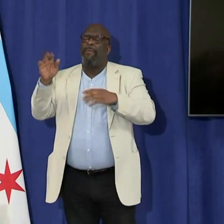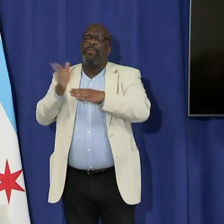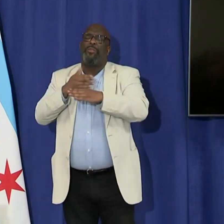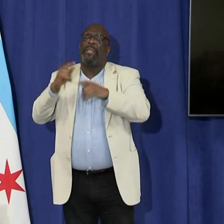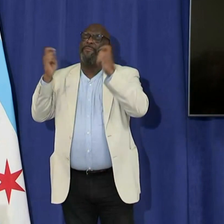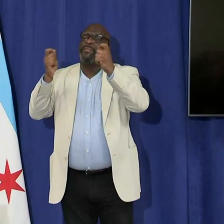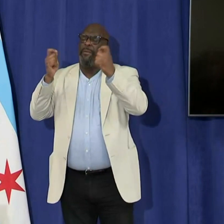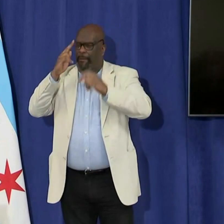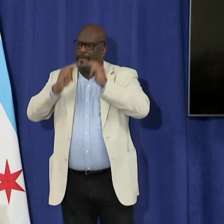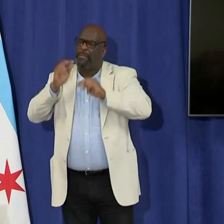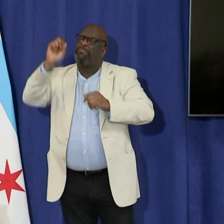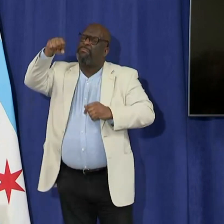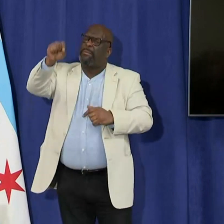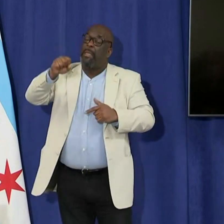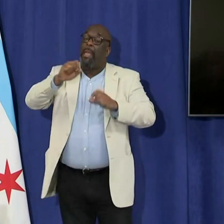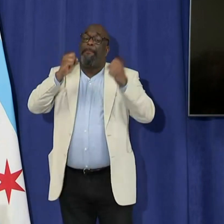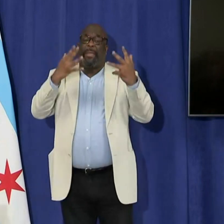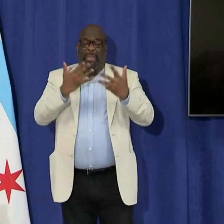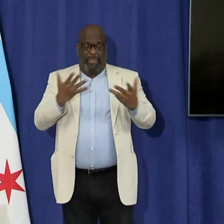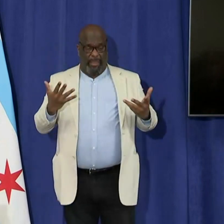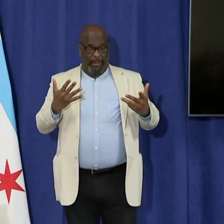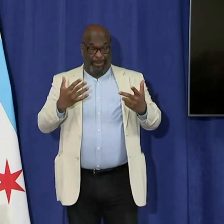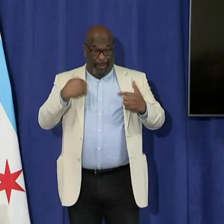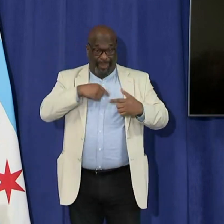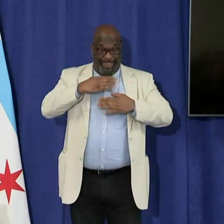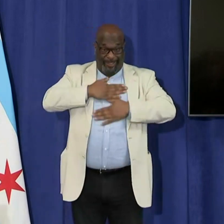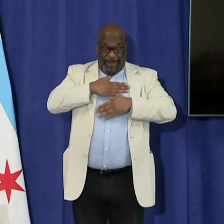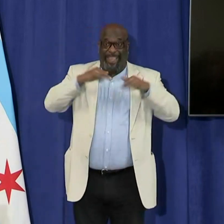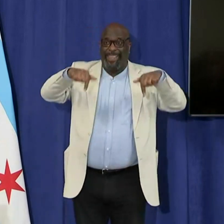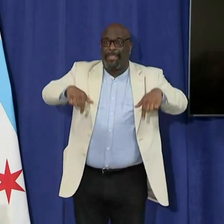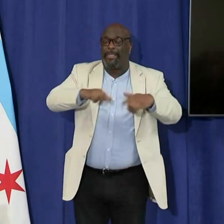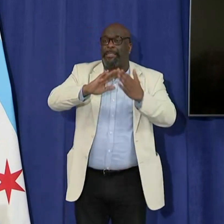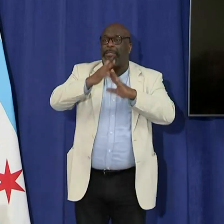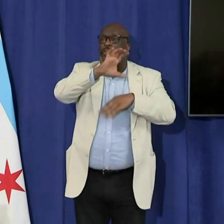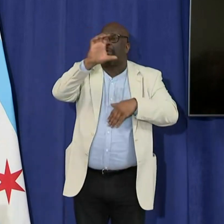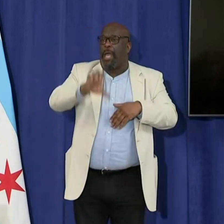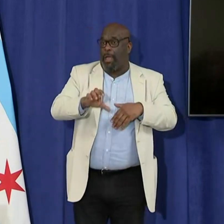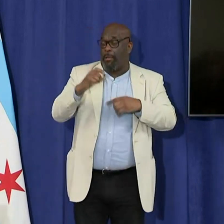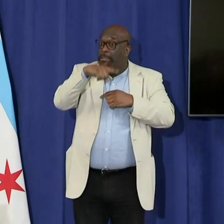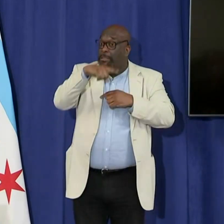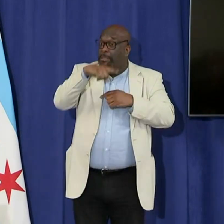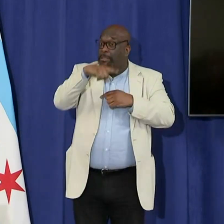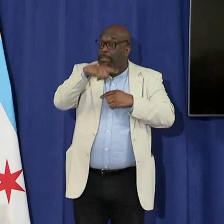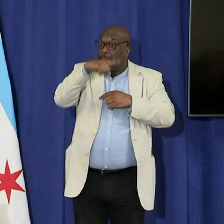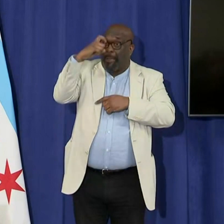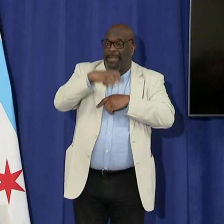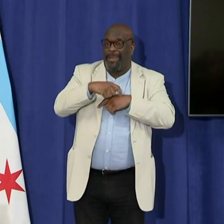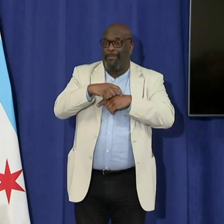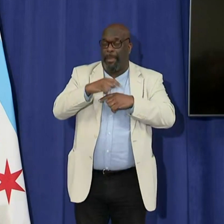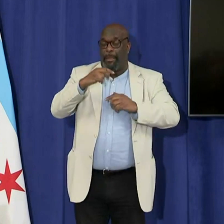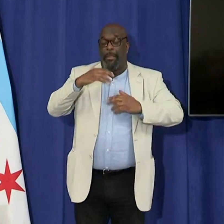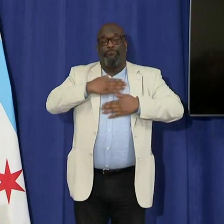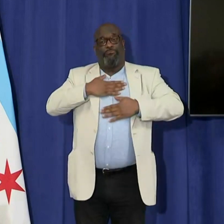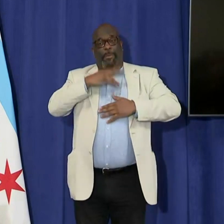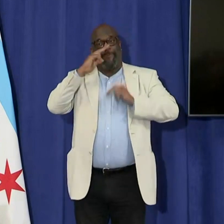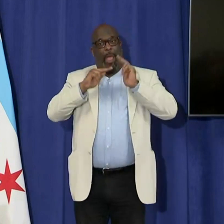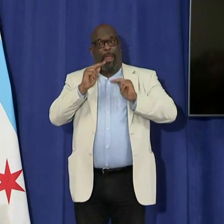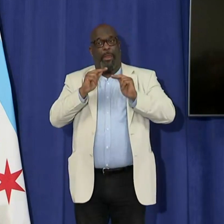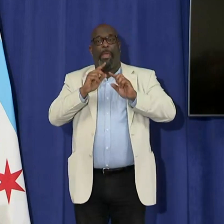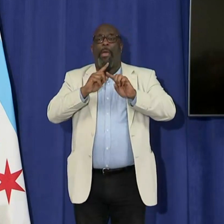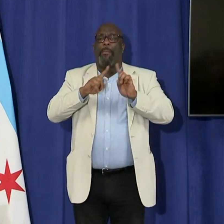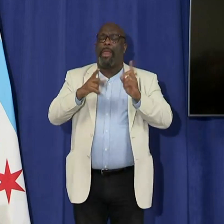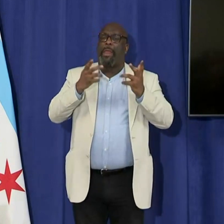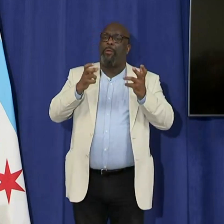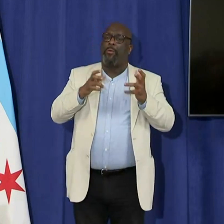things about Chicago in the summertime are fun. And we are looking at ways, and I hope we don't get lost in the